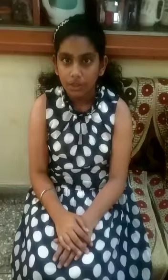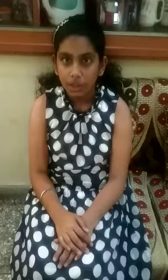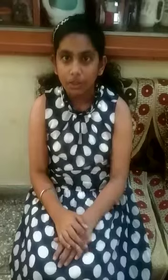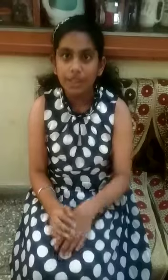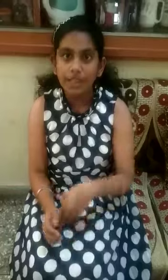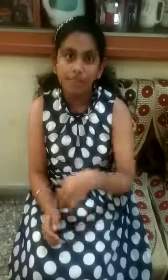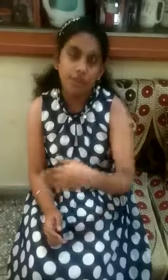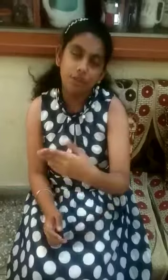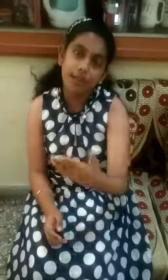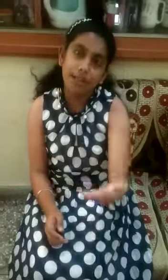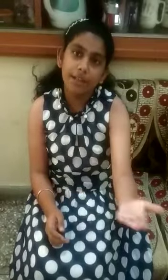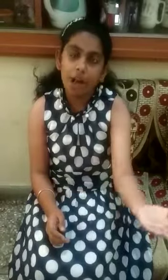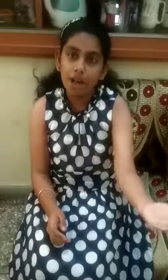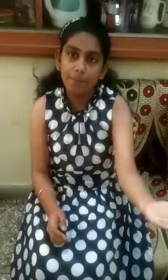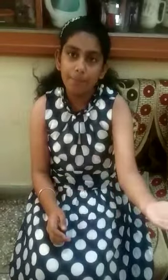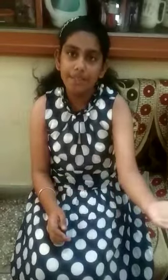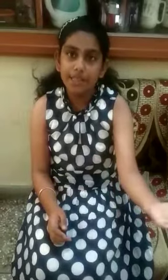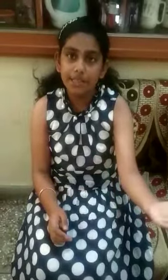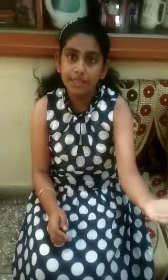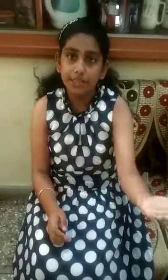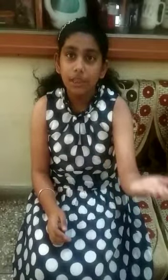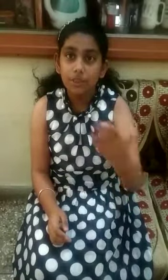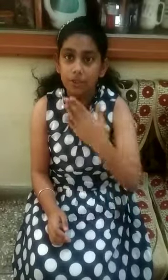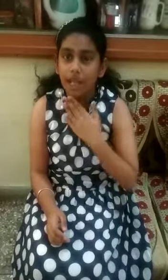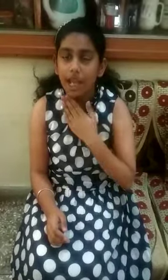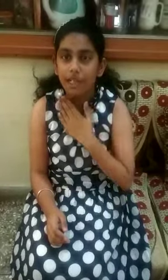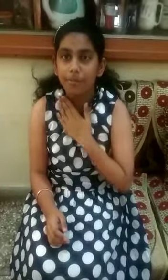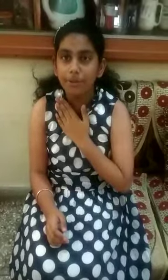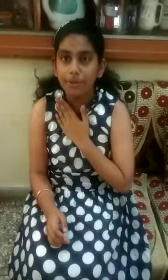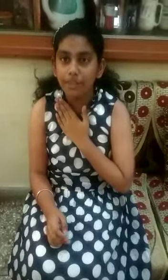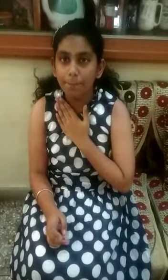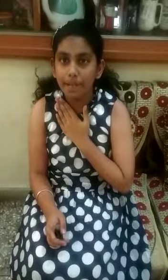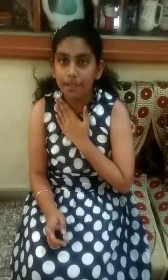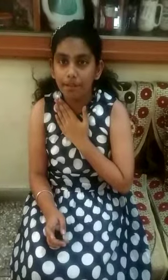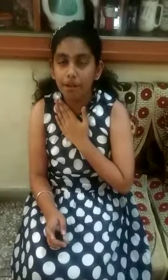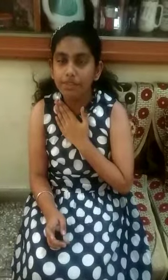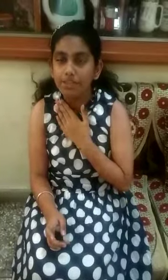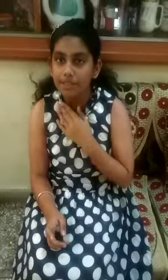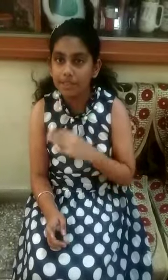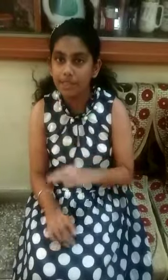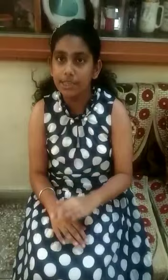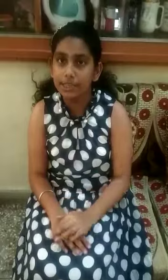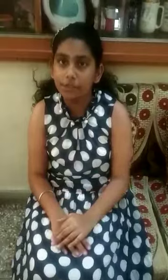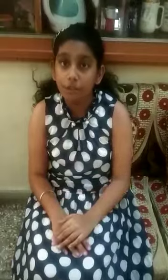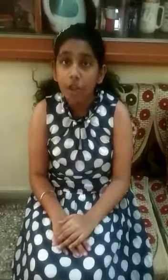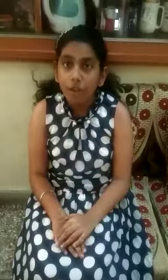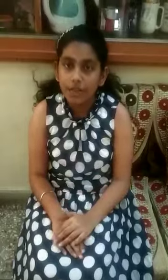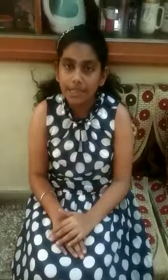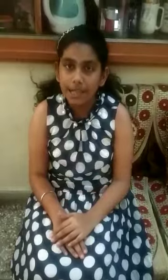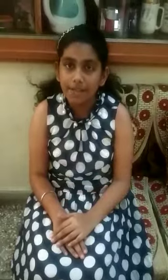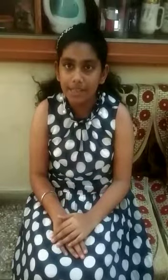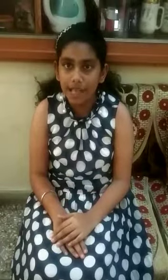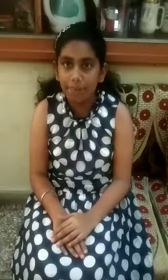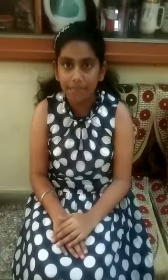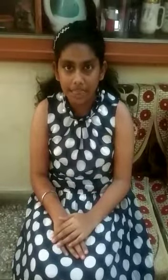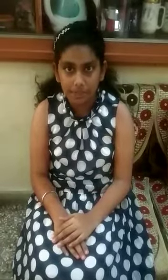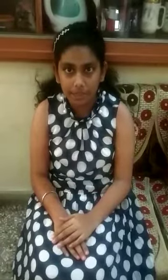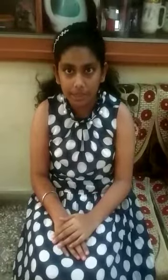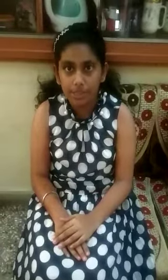Good evening to one and all present here. Today I am Yohita Vector of Safer City School. Patekhar Sahib District is